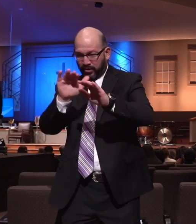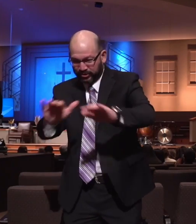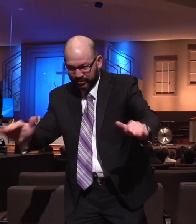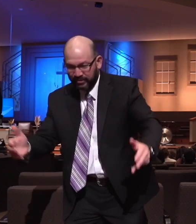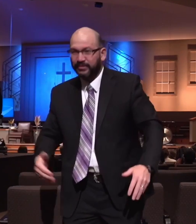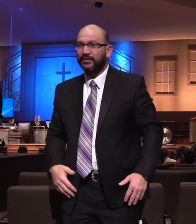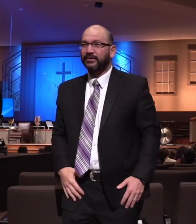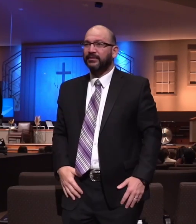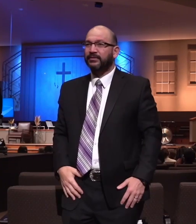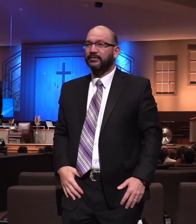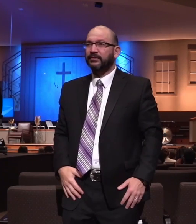have you found of your children?